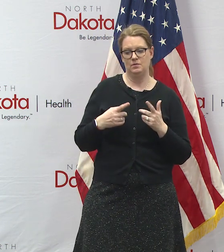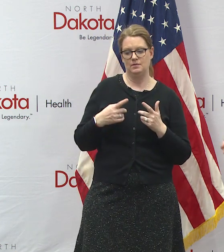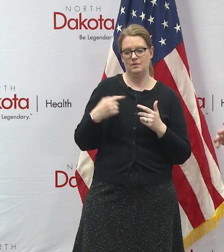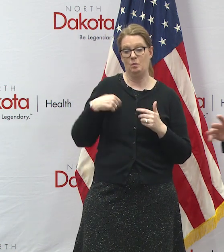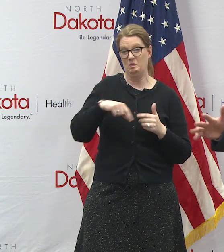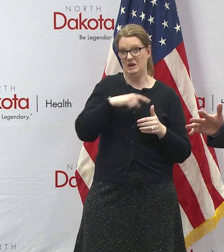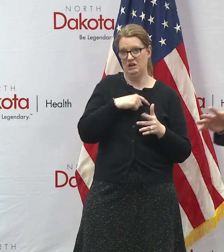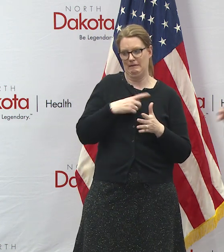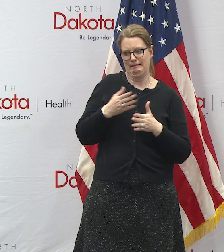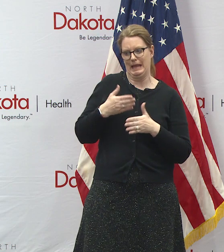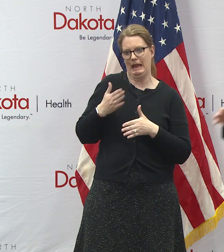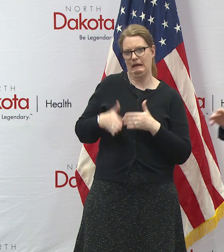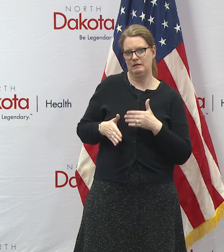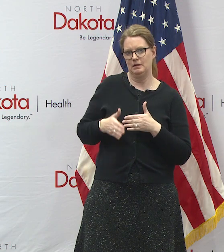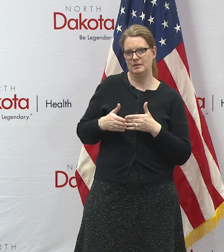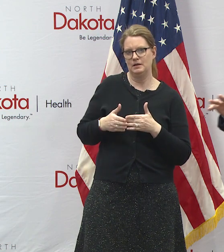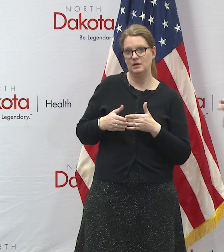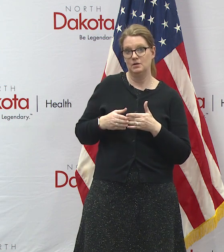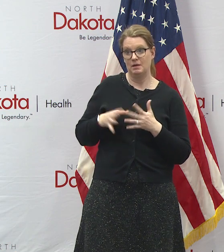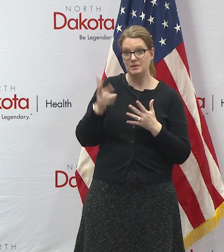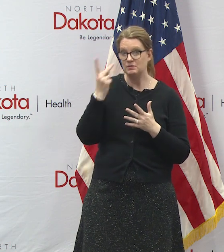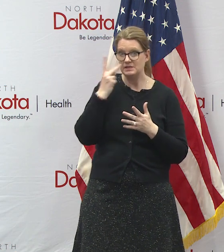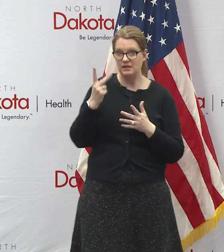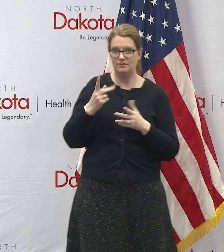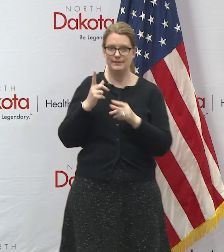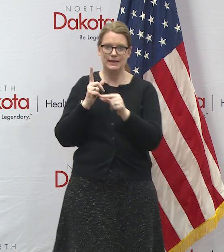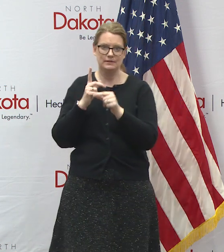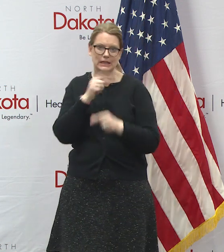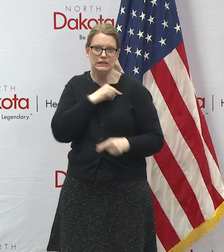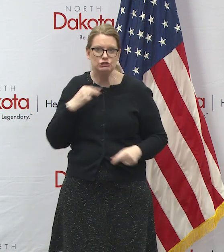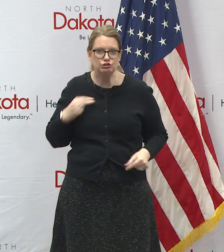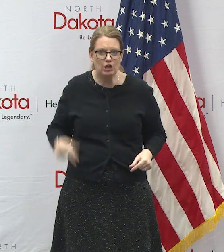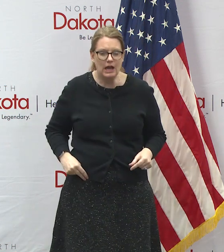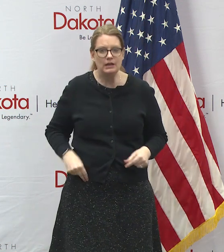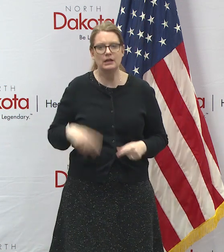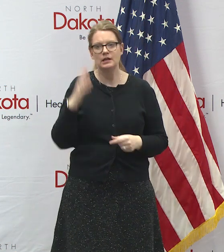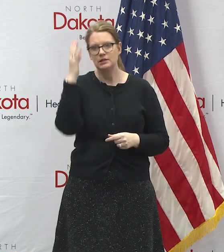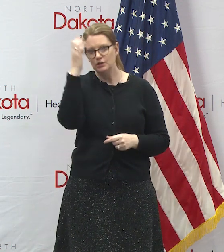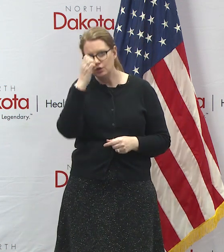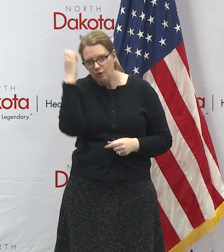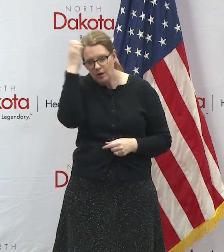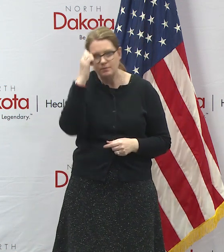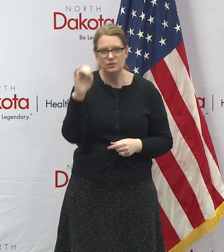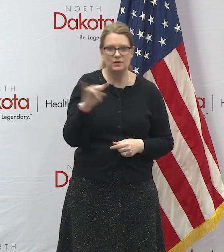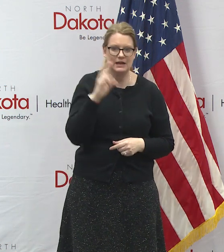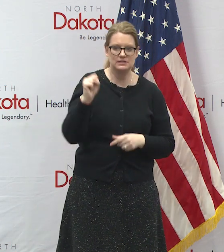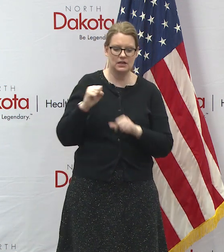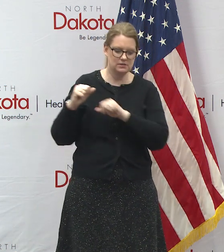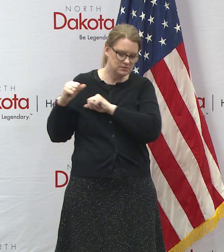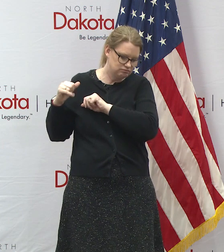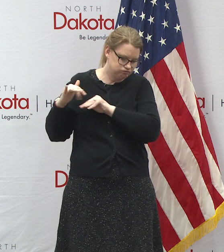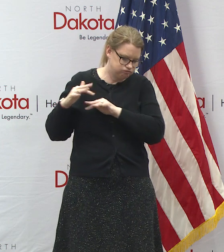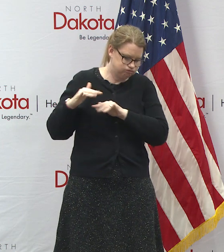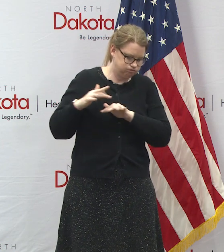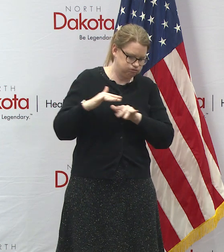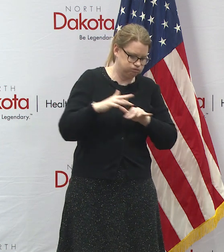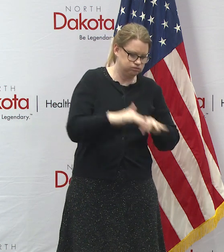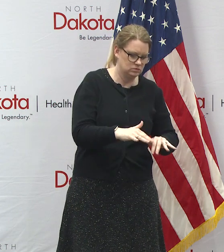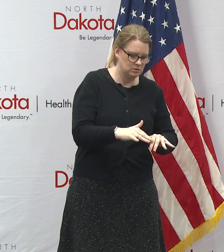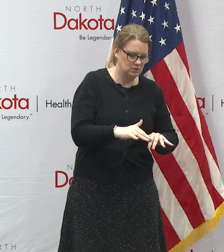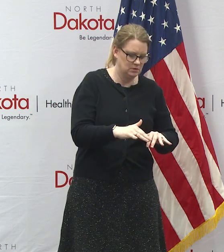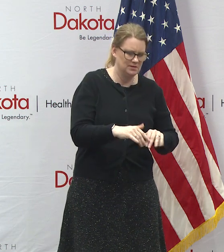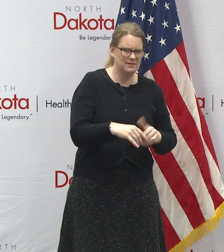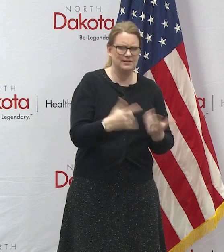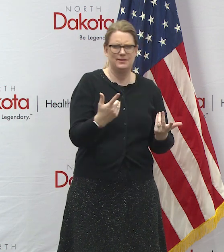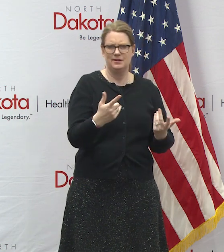it's you know it's it's moving across the world we saw it move from china to europe to the united states uh and you know picking one date